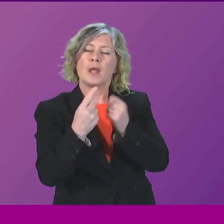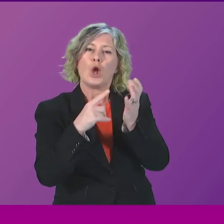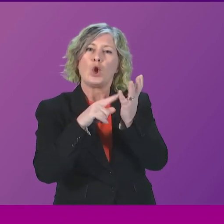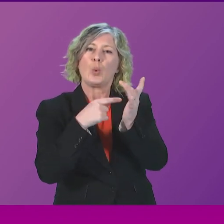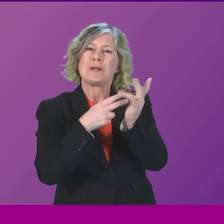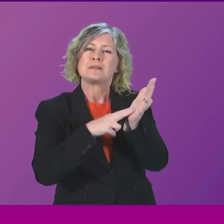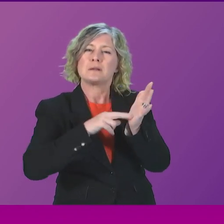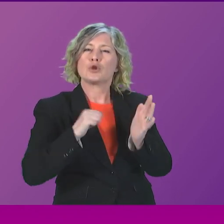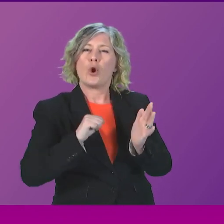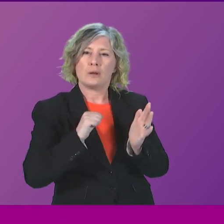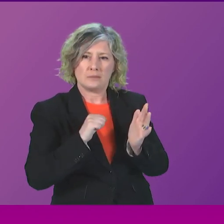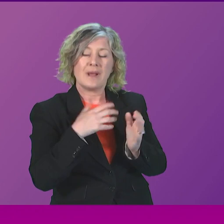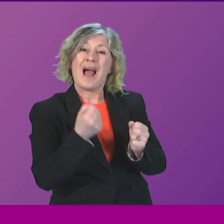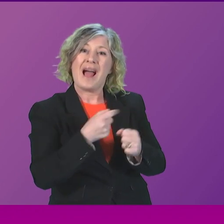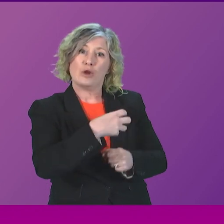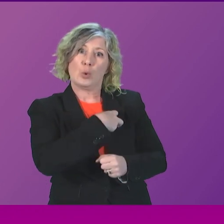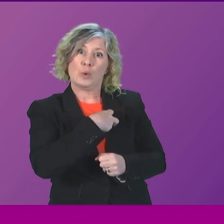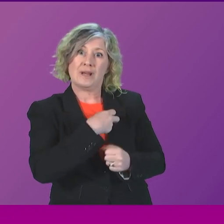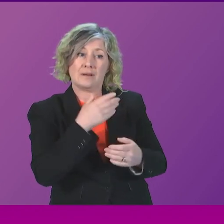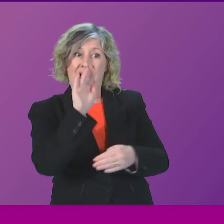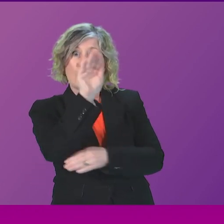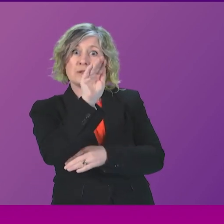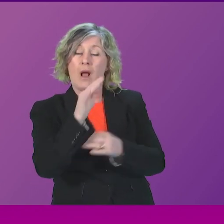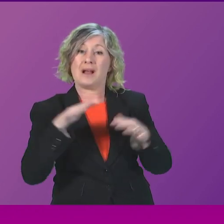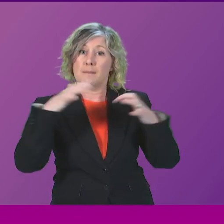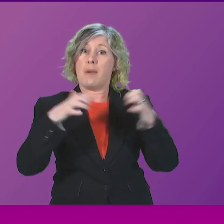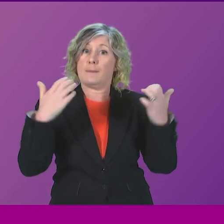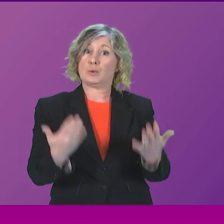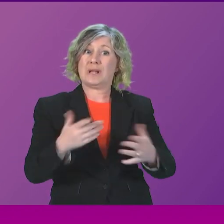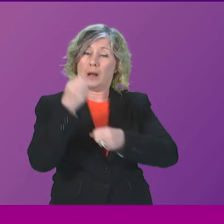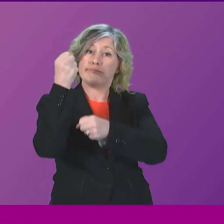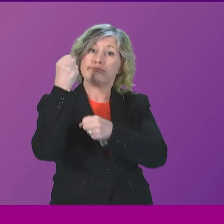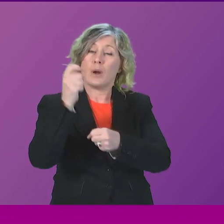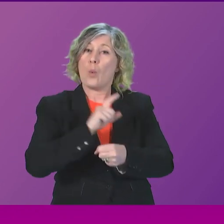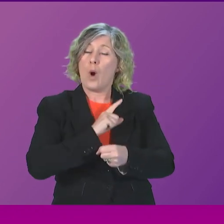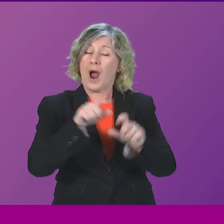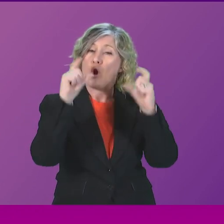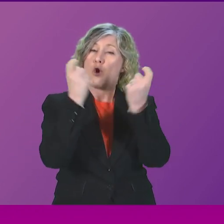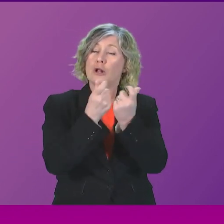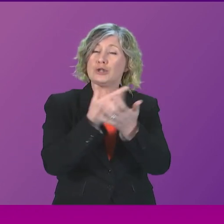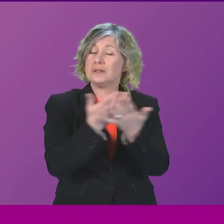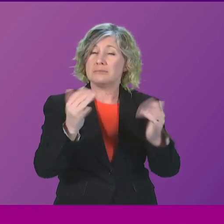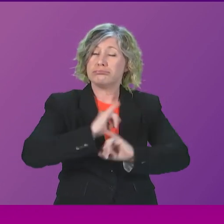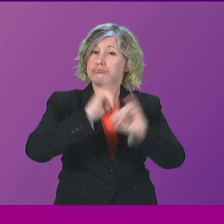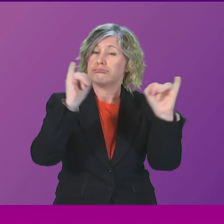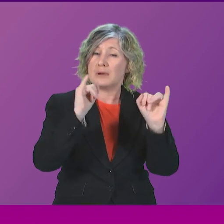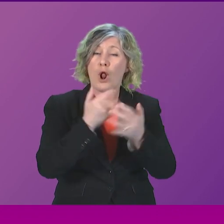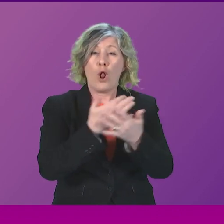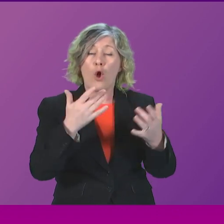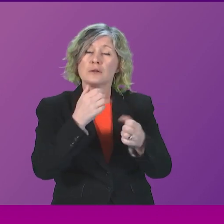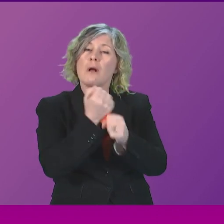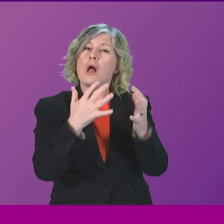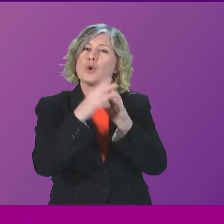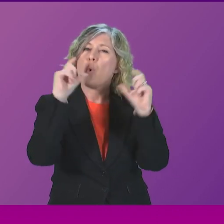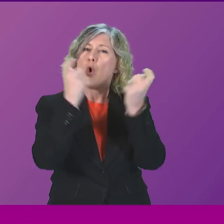Parliament today because the college sector is in crisis. One felt most deeply by the staff facing compulsory redundancy in the city of Glasgow